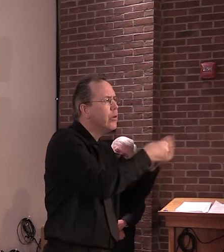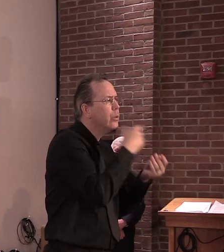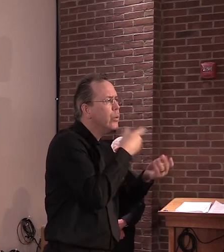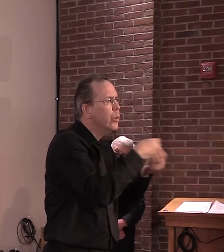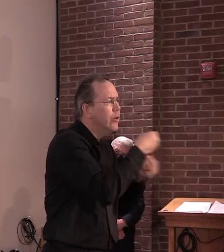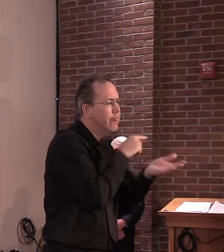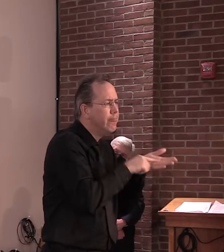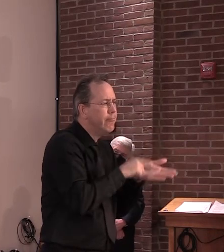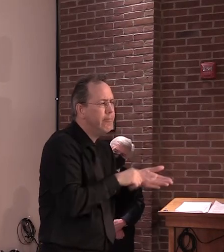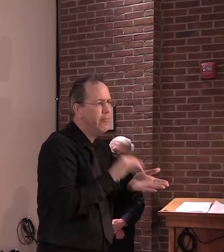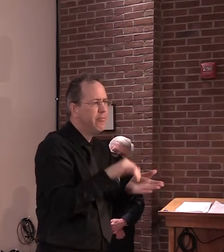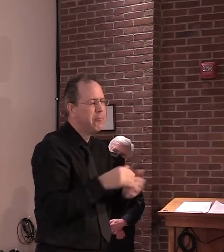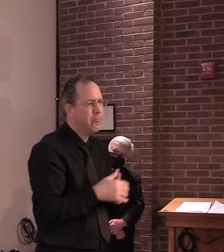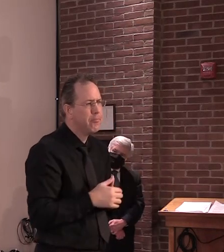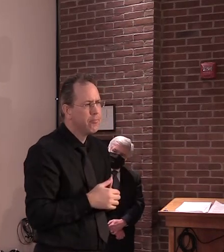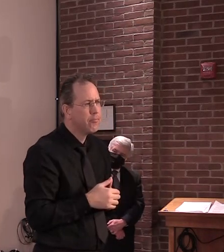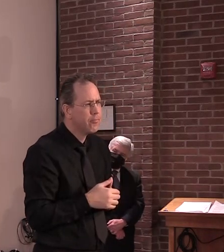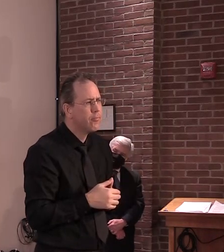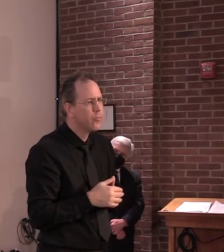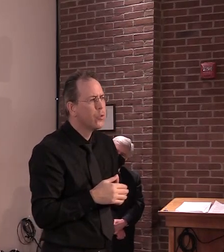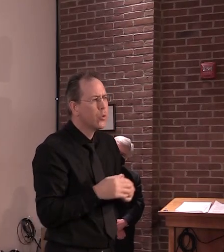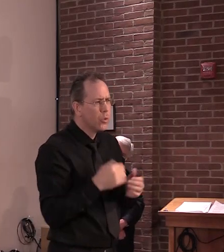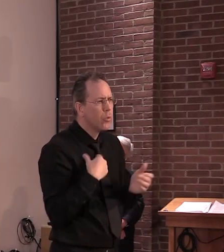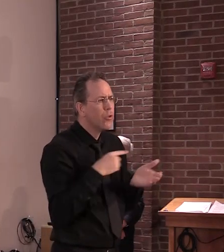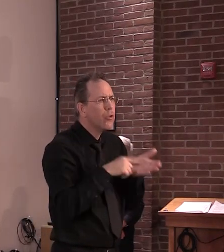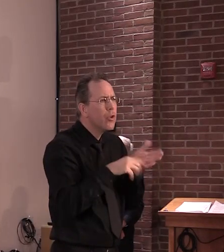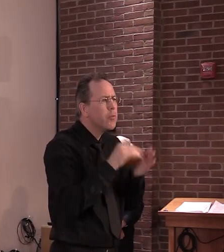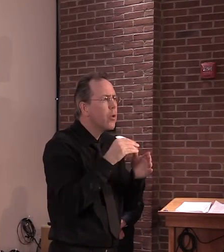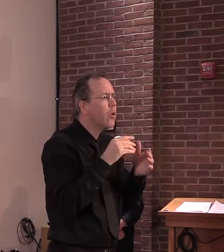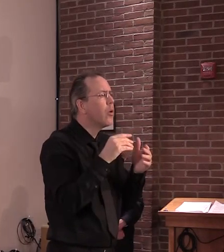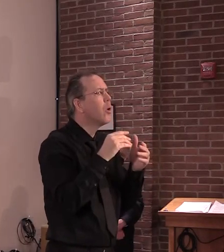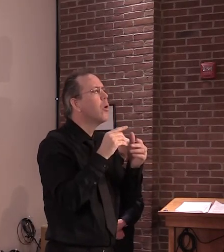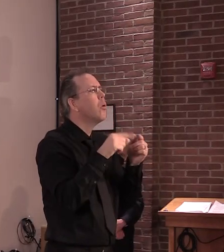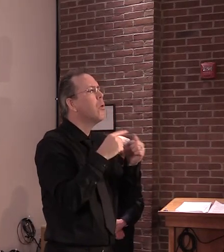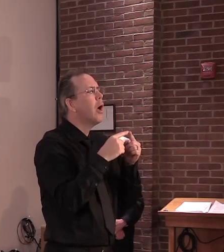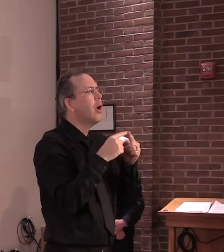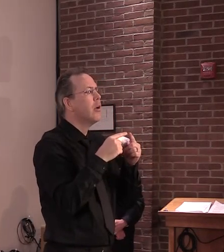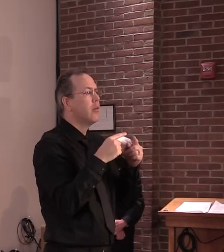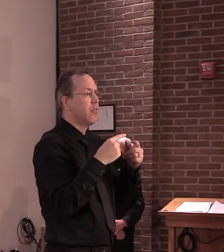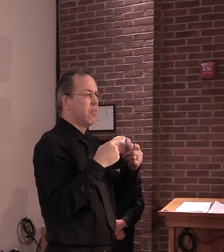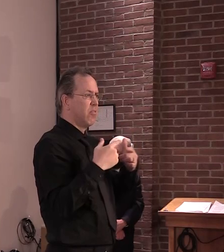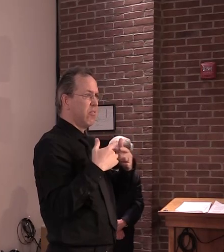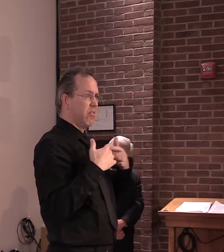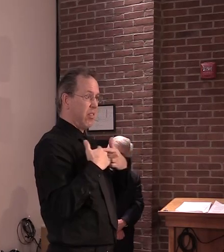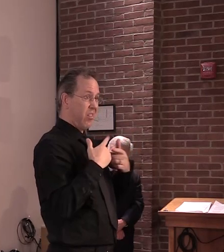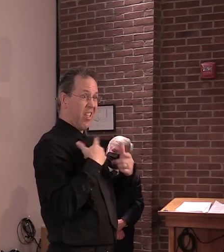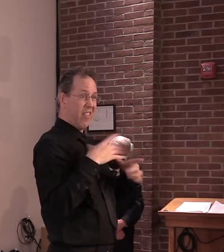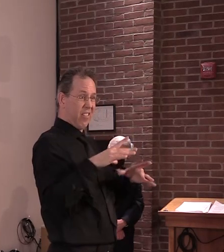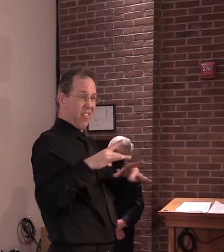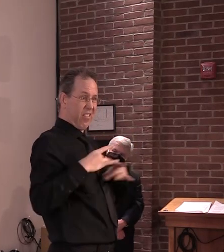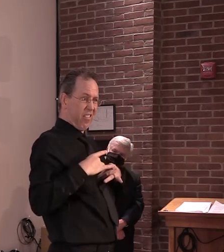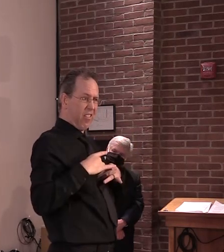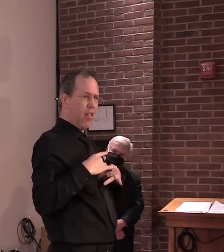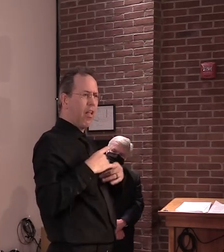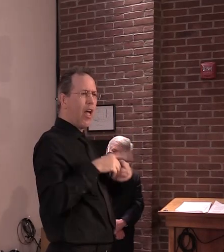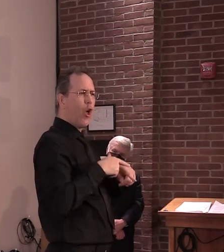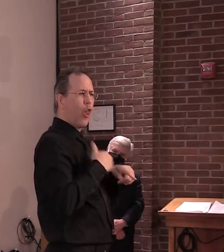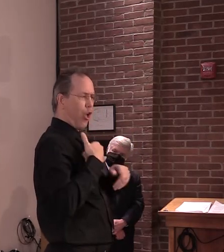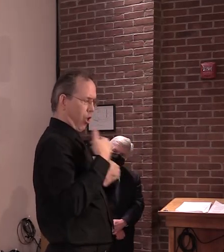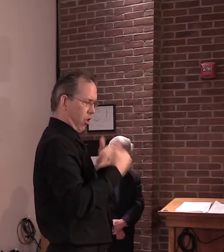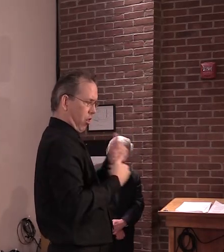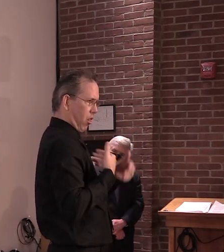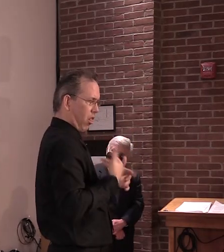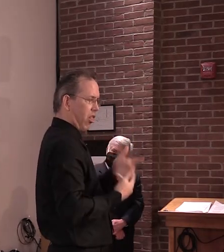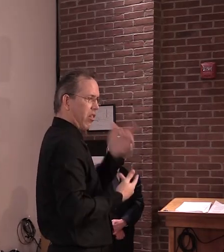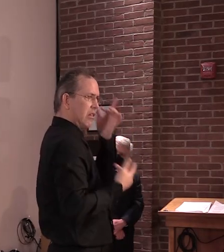and it seems to be by day five or six. And really almost 100%, just shy of a couple percent, almost 100